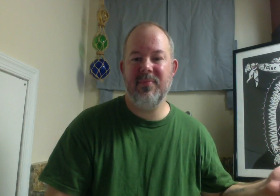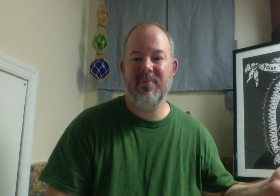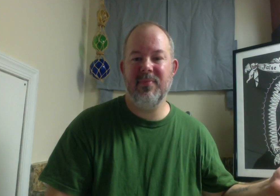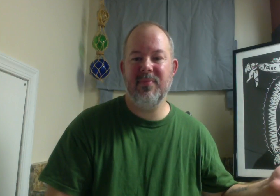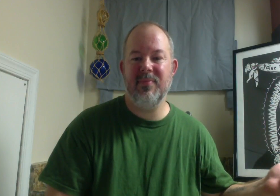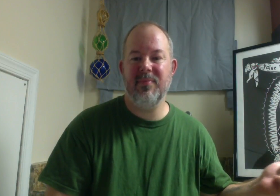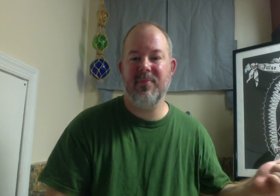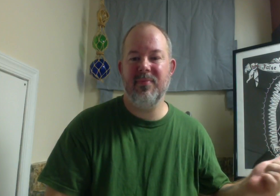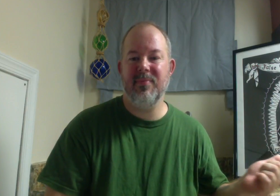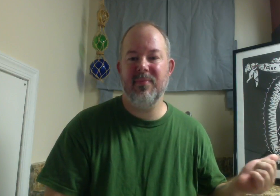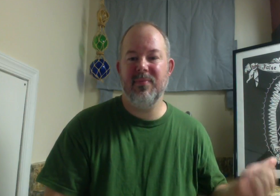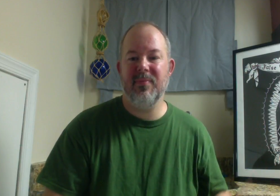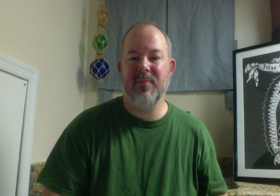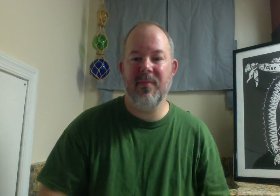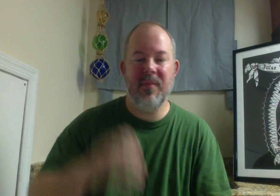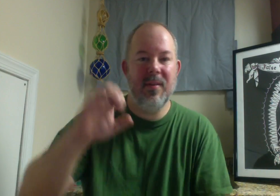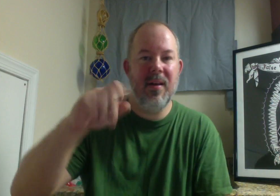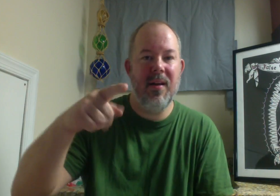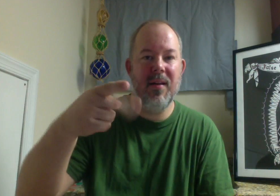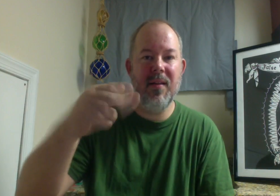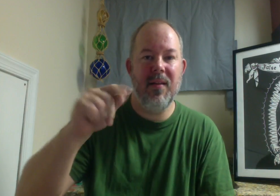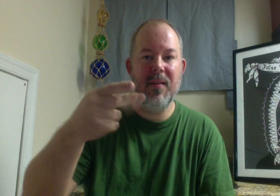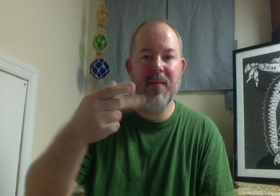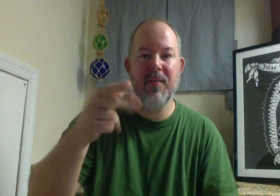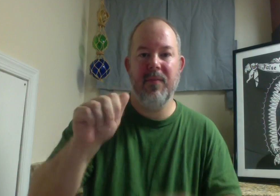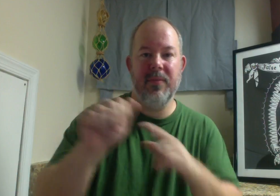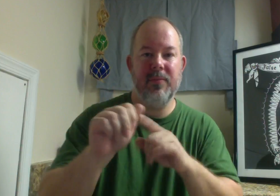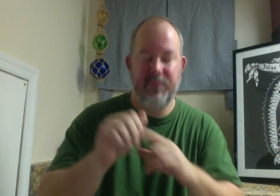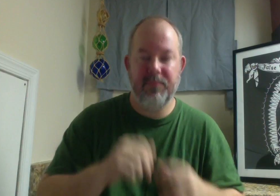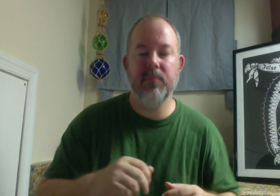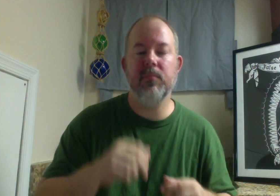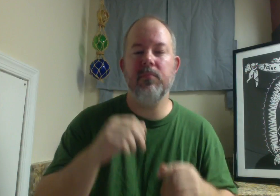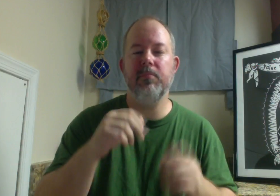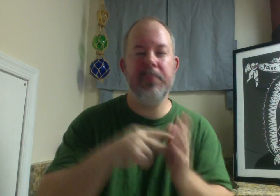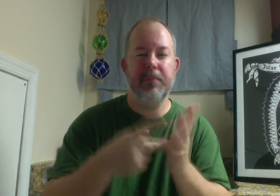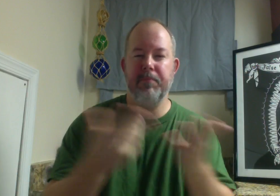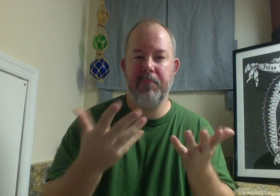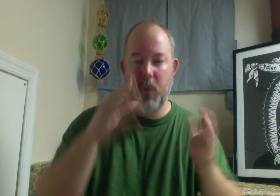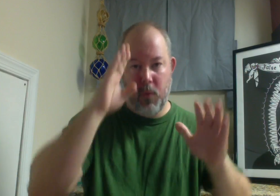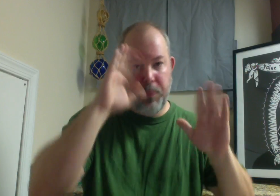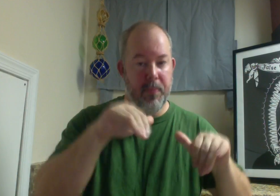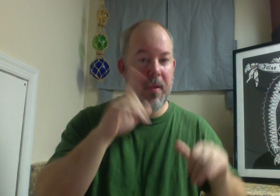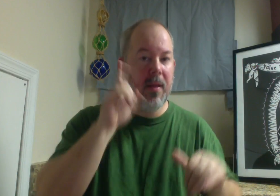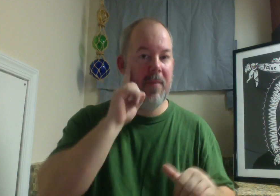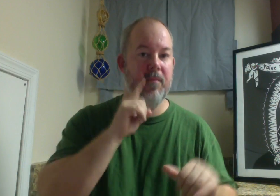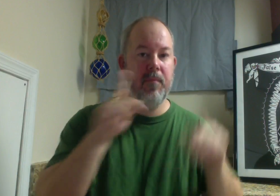whole life ahead of me. But maybe I'll just finish things. That's what I do. I don't want it alone.